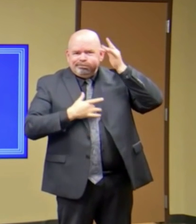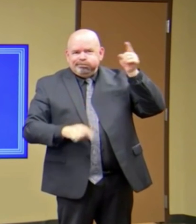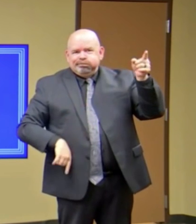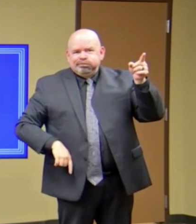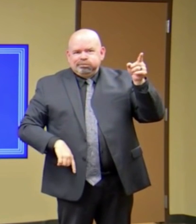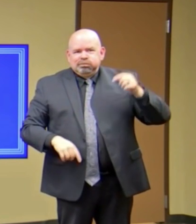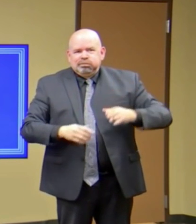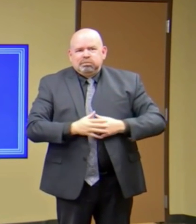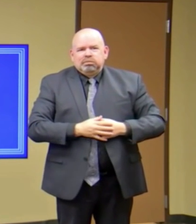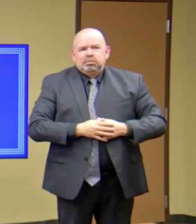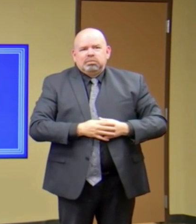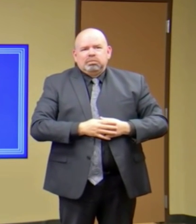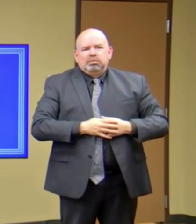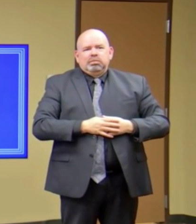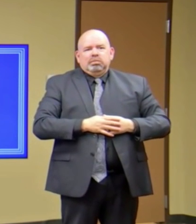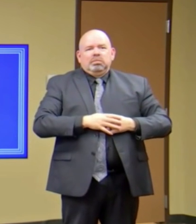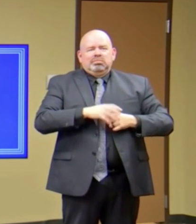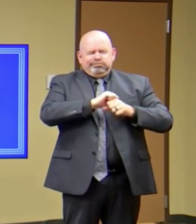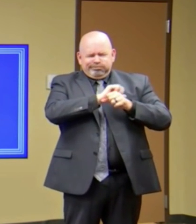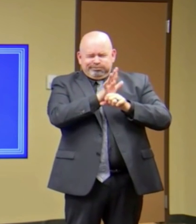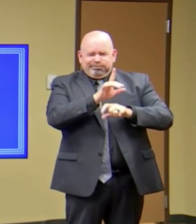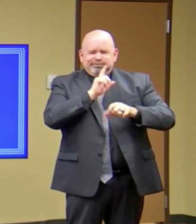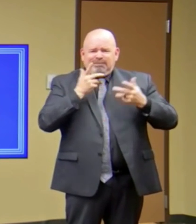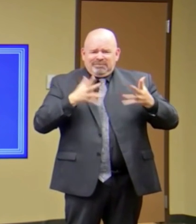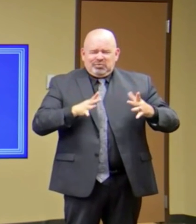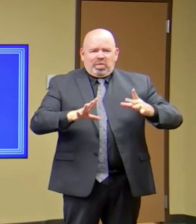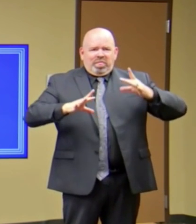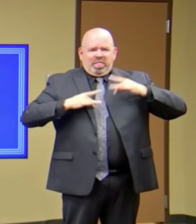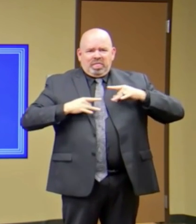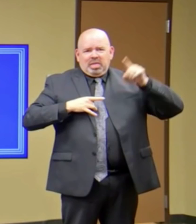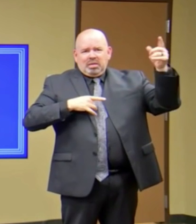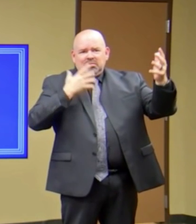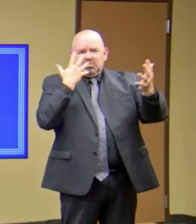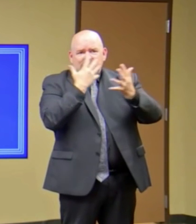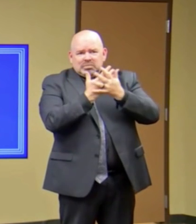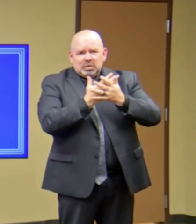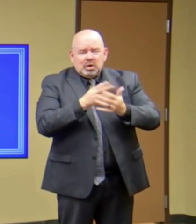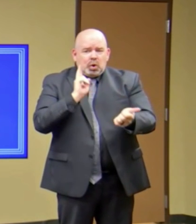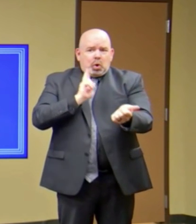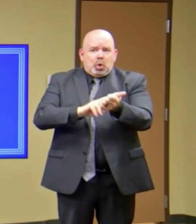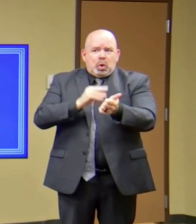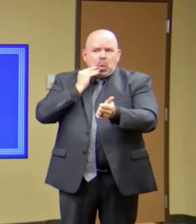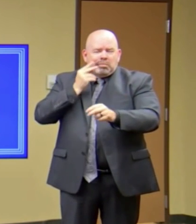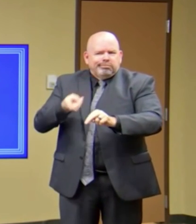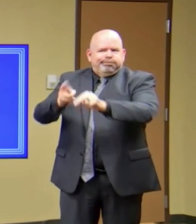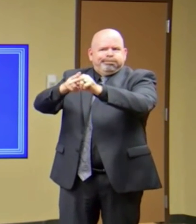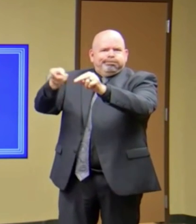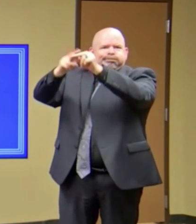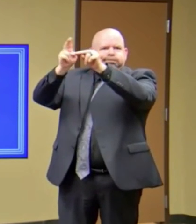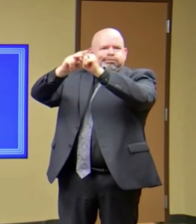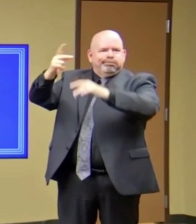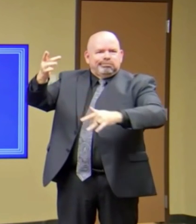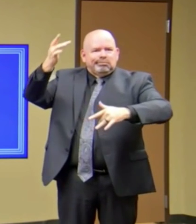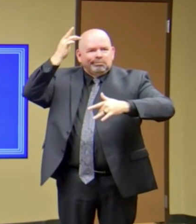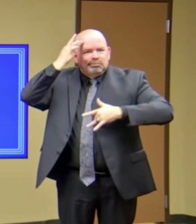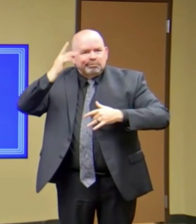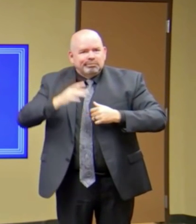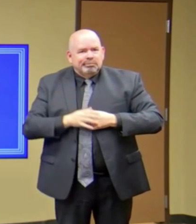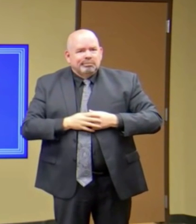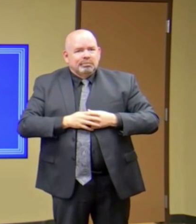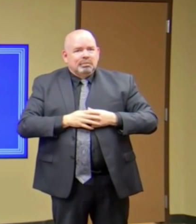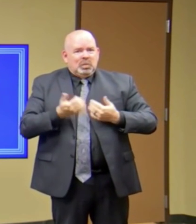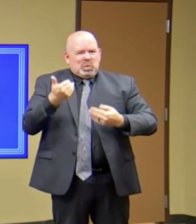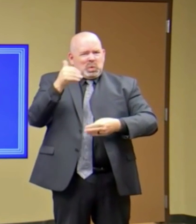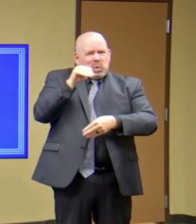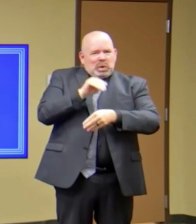COVID. Increasing outbreaks in nursing homes. One of our calls tonight that Phil and I will have, or Dr. Wong and I will have